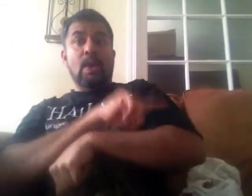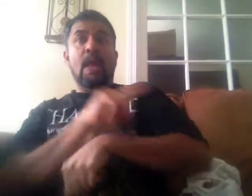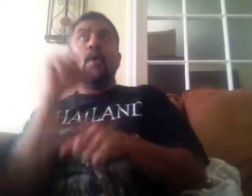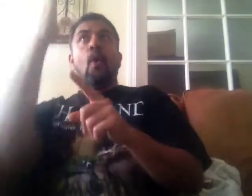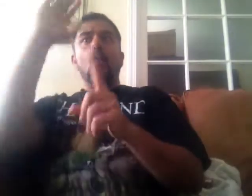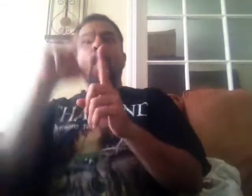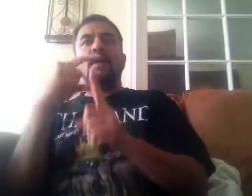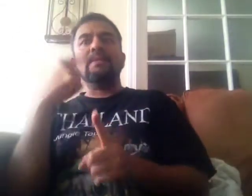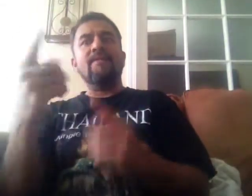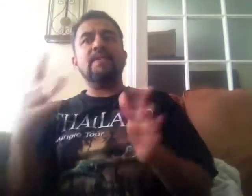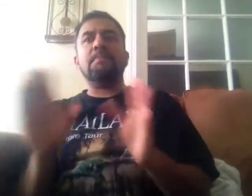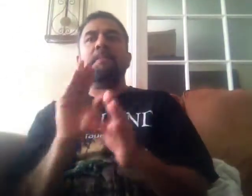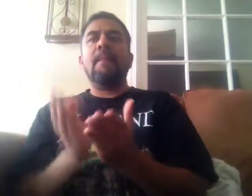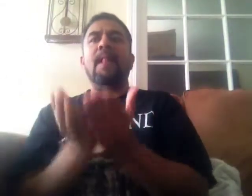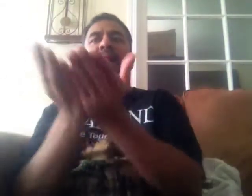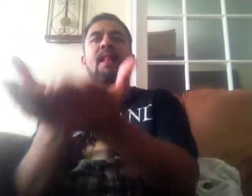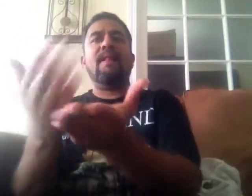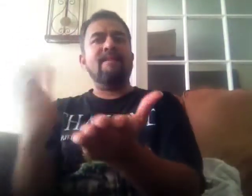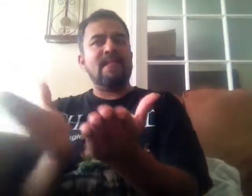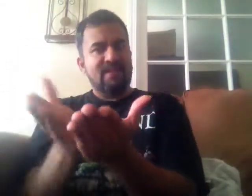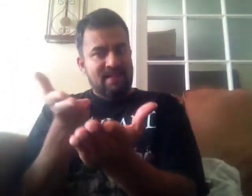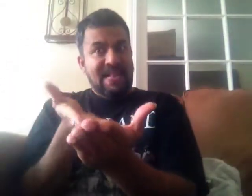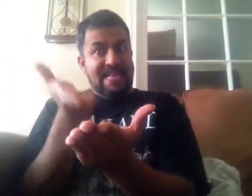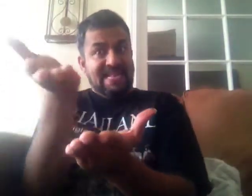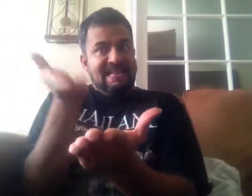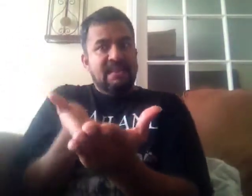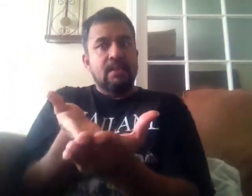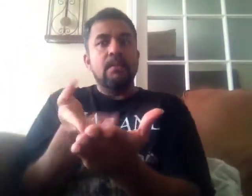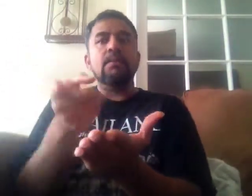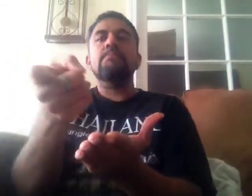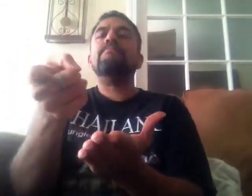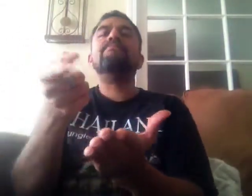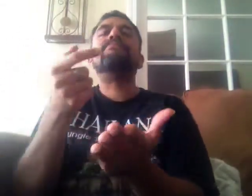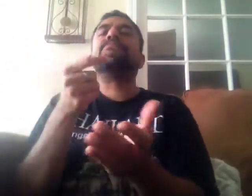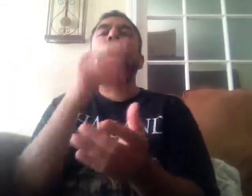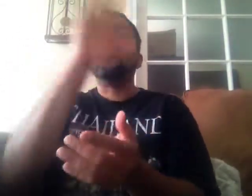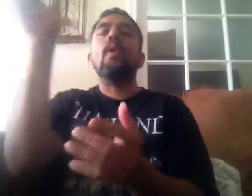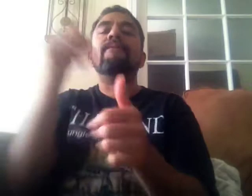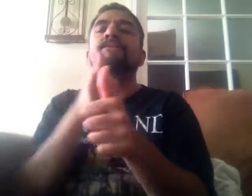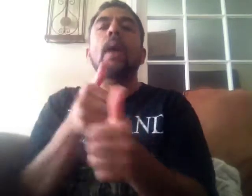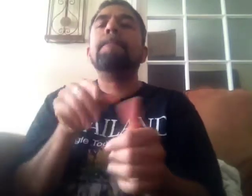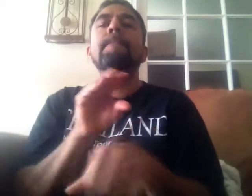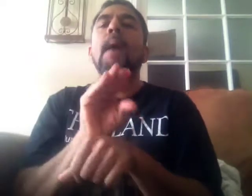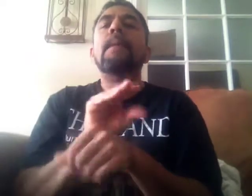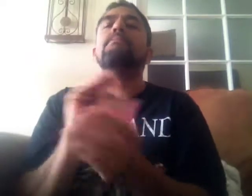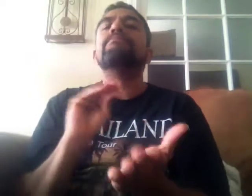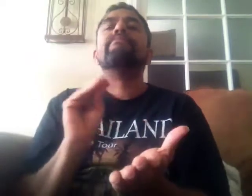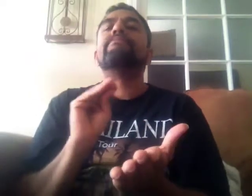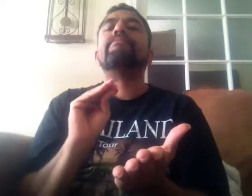back home, you pulled down your pants, and you had shorts. Recording. Shh.